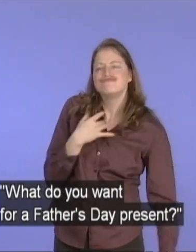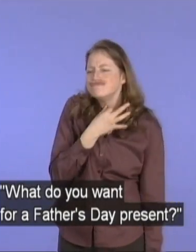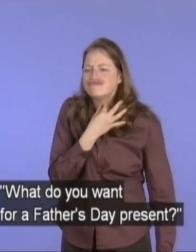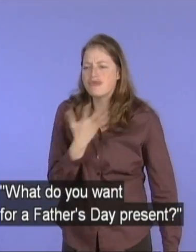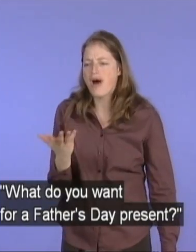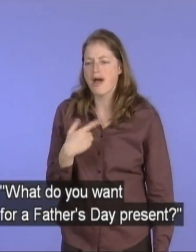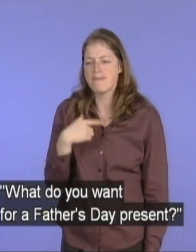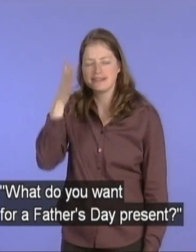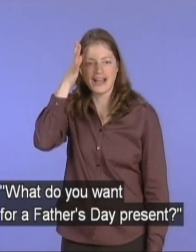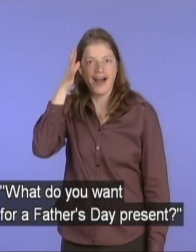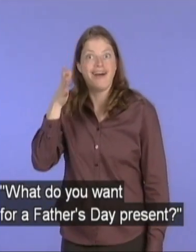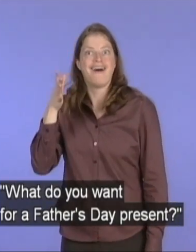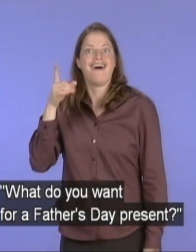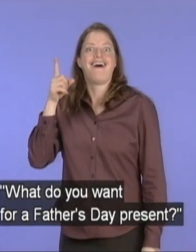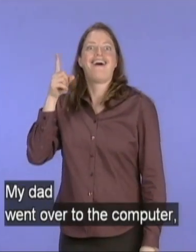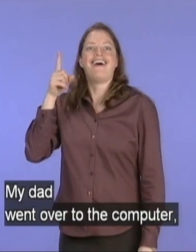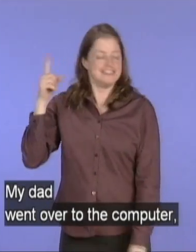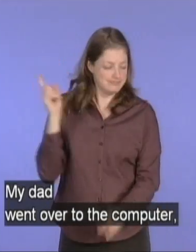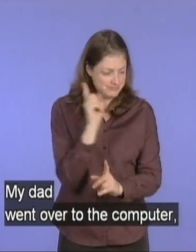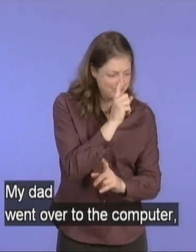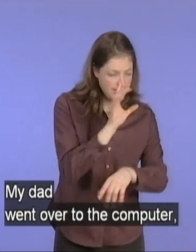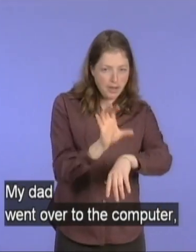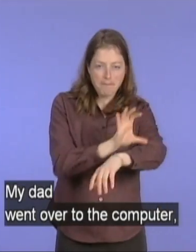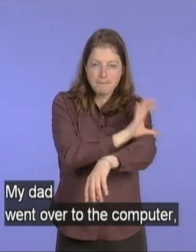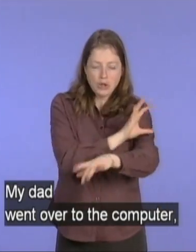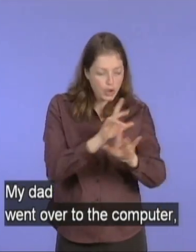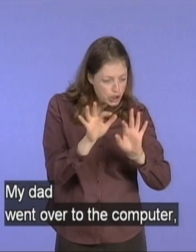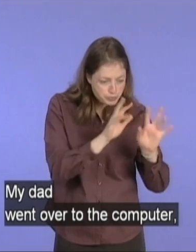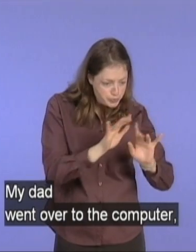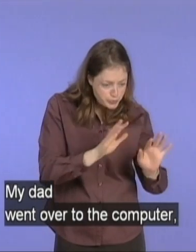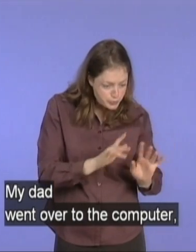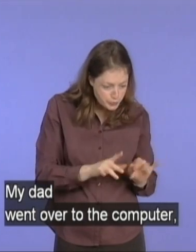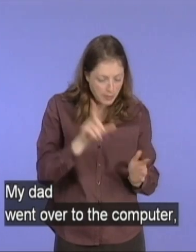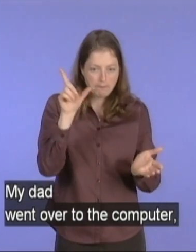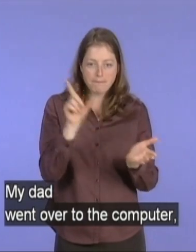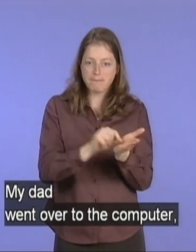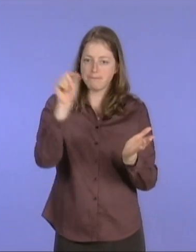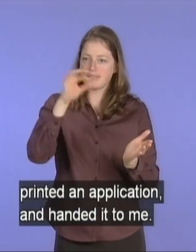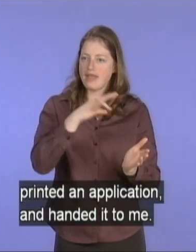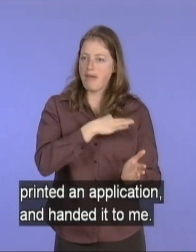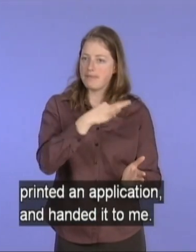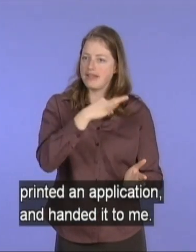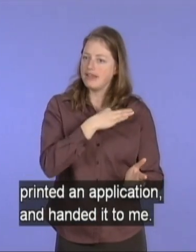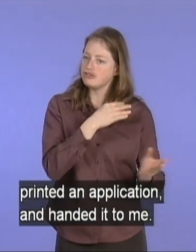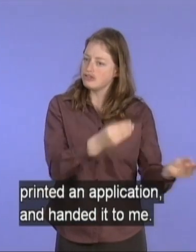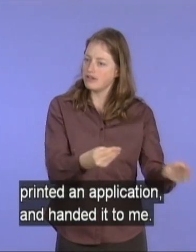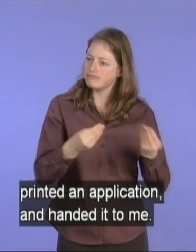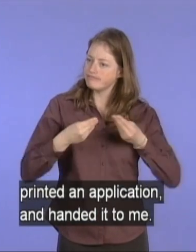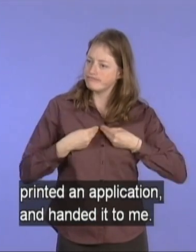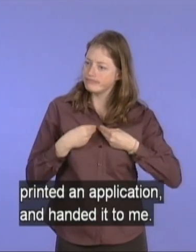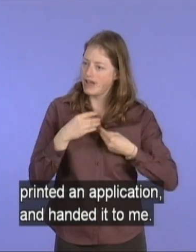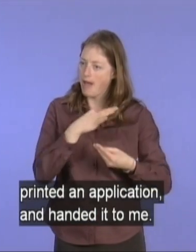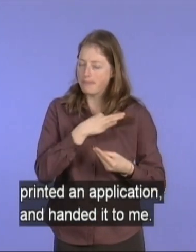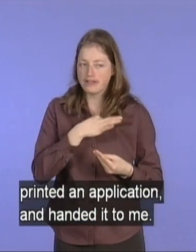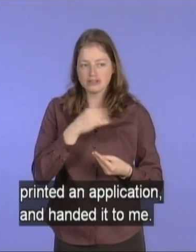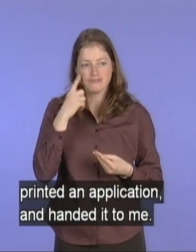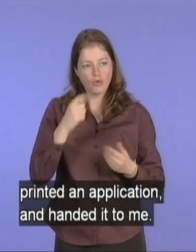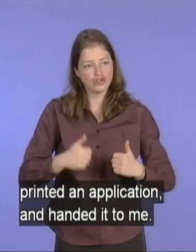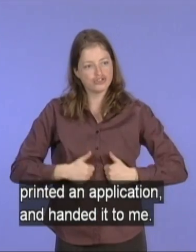really want? My dad's eyes lit up and he went over to the computer, downloaded and printed an application, and